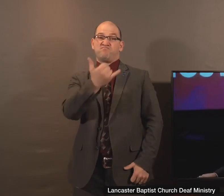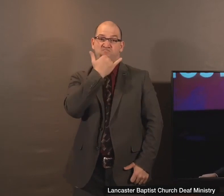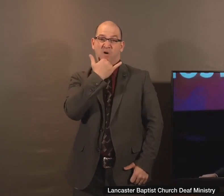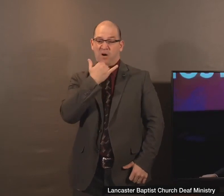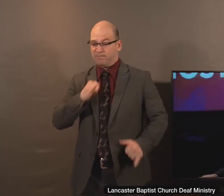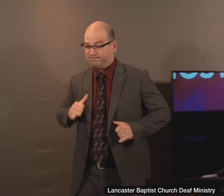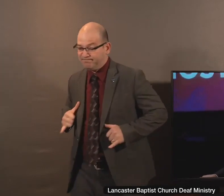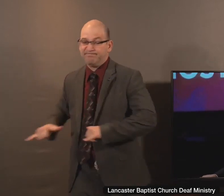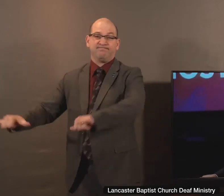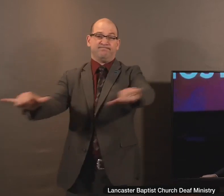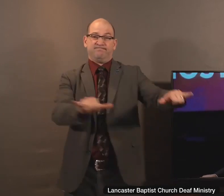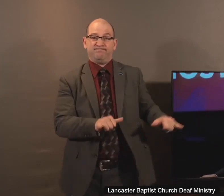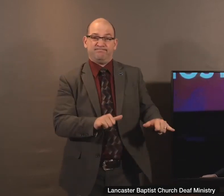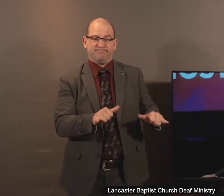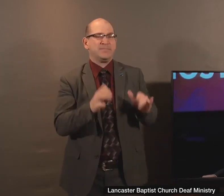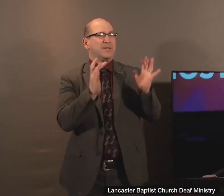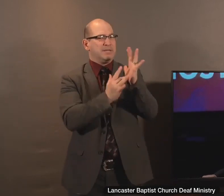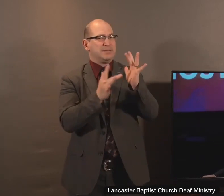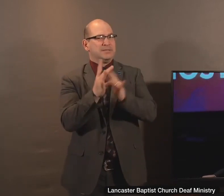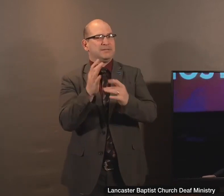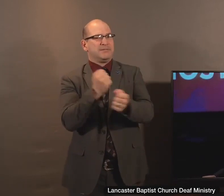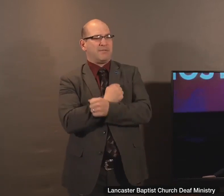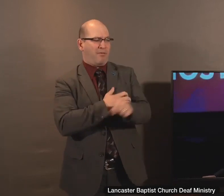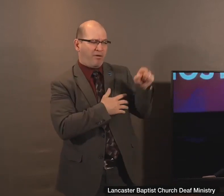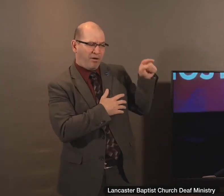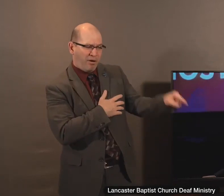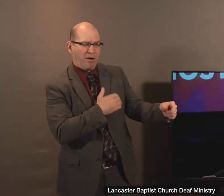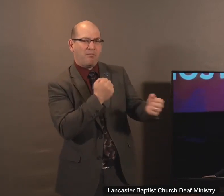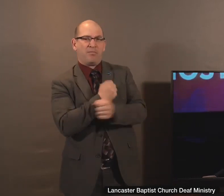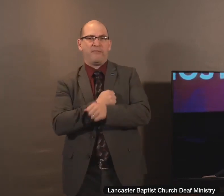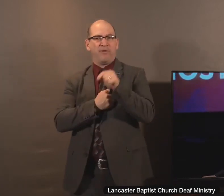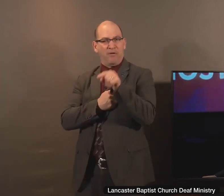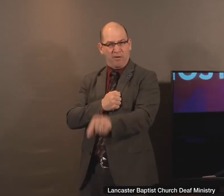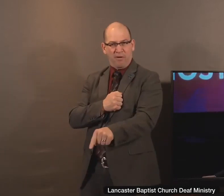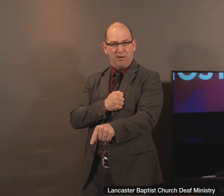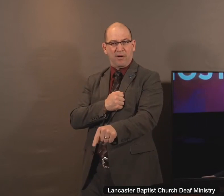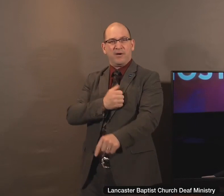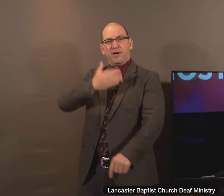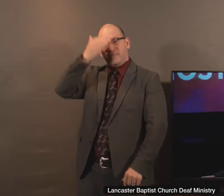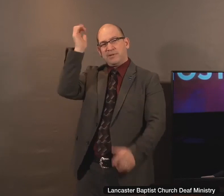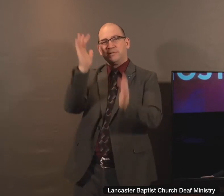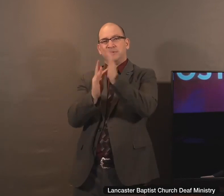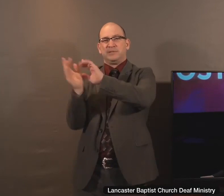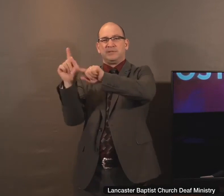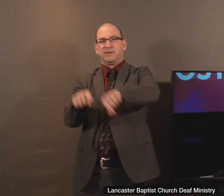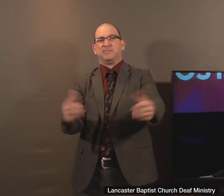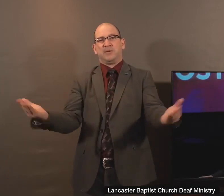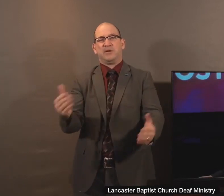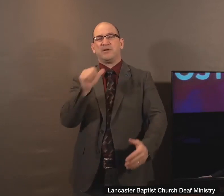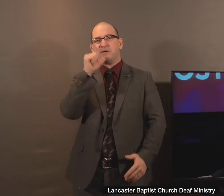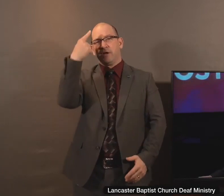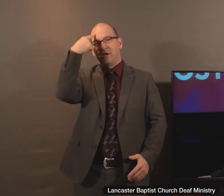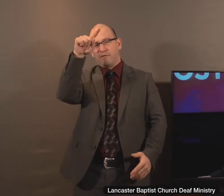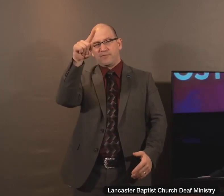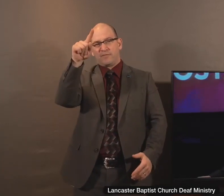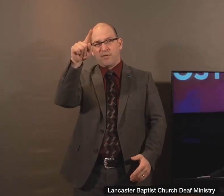the sinful woman, and he loved everybody in between because he came not to be a sacrifice for some,